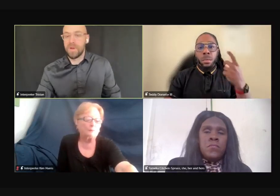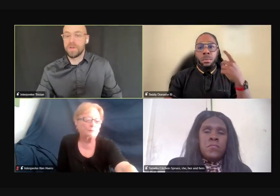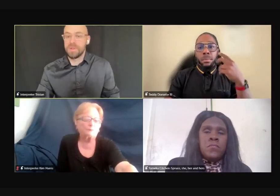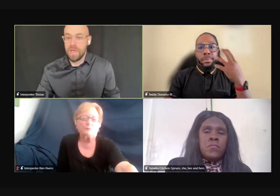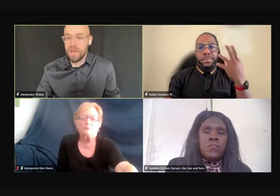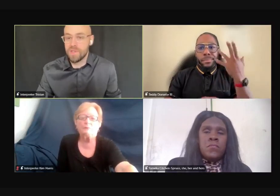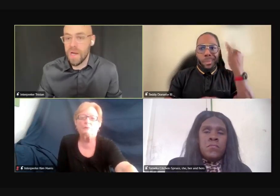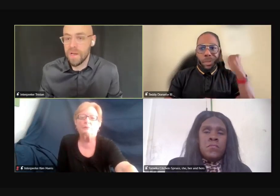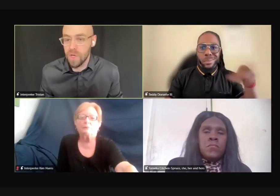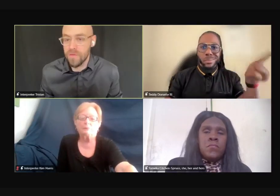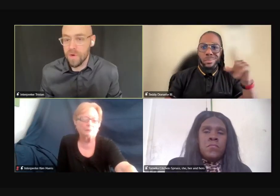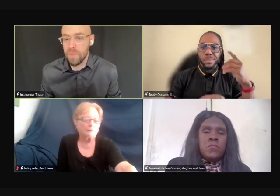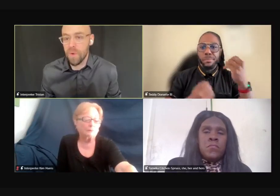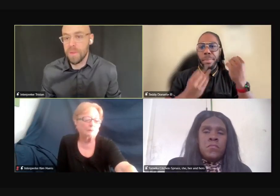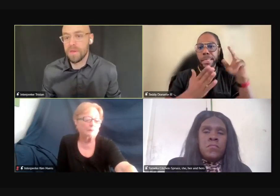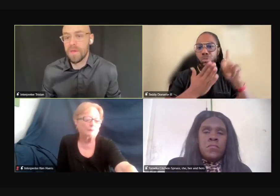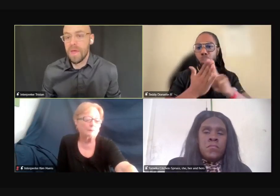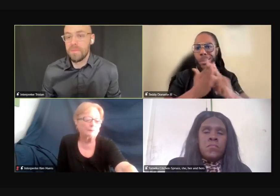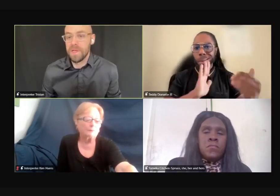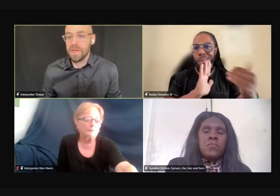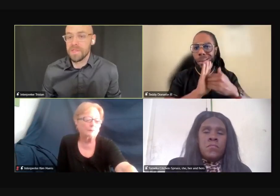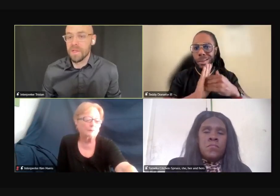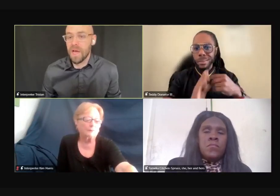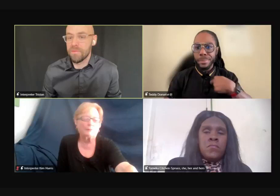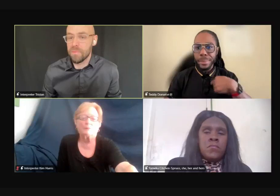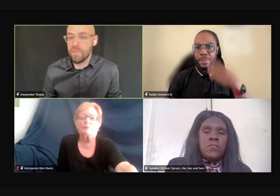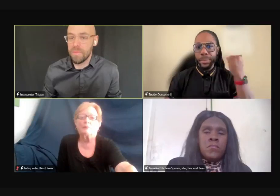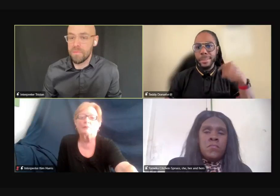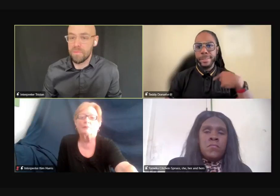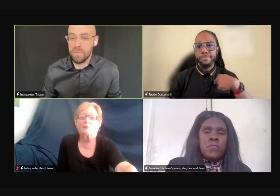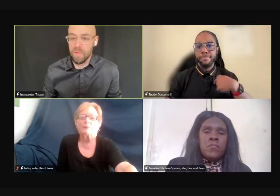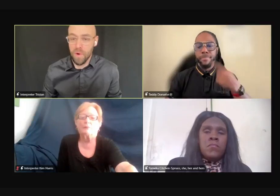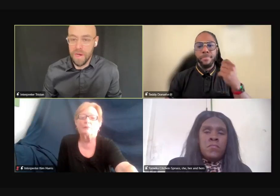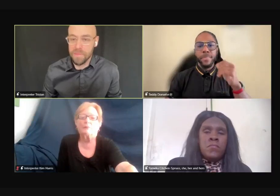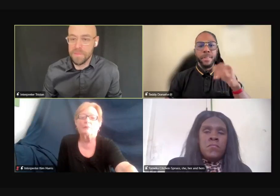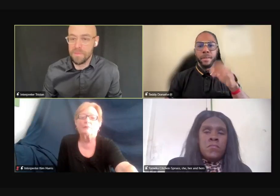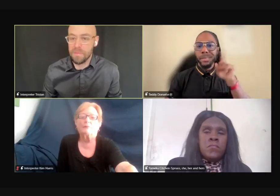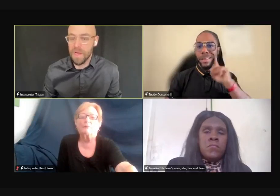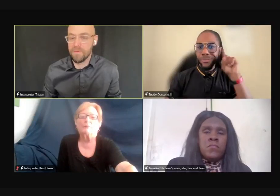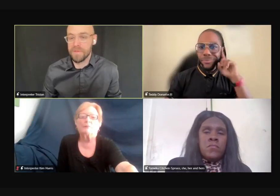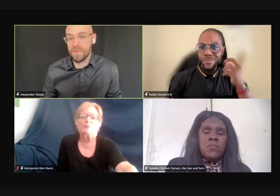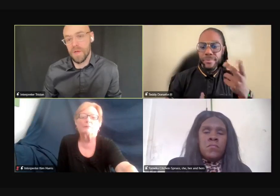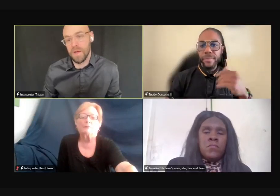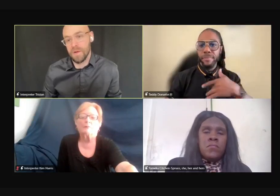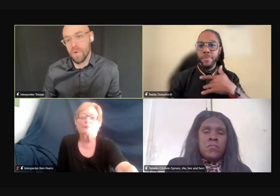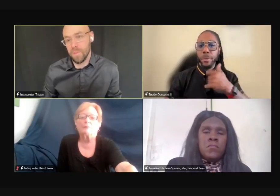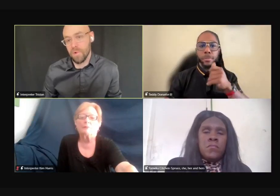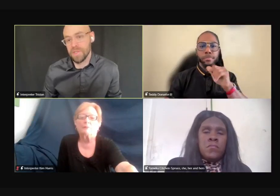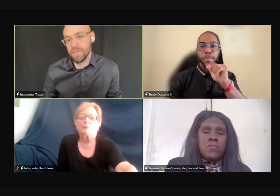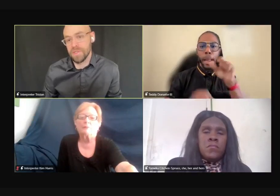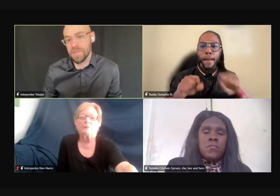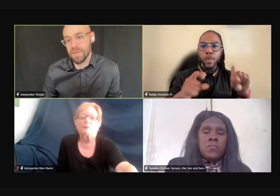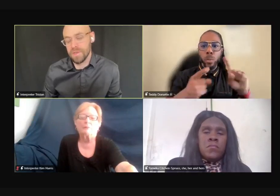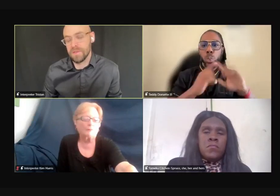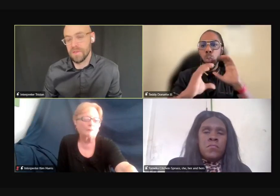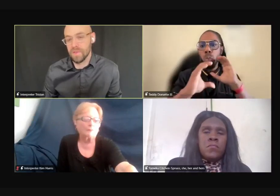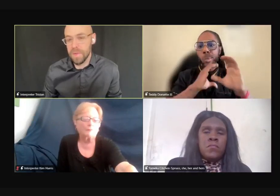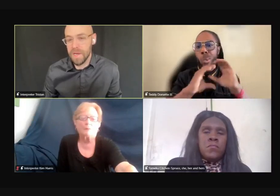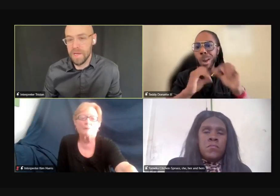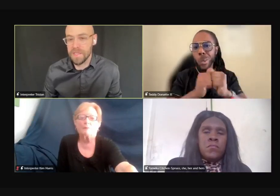face many barriers in trying to look for employment, because a lot of programs and corporations